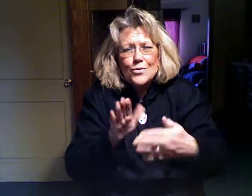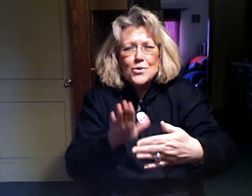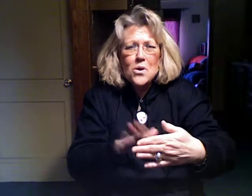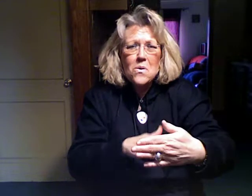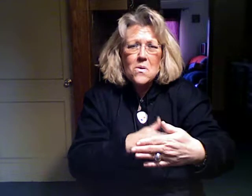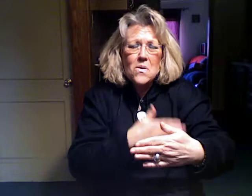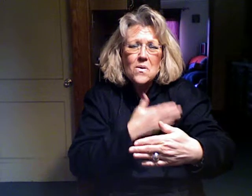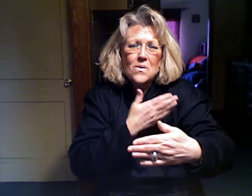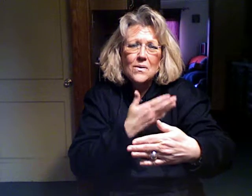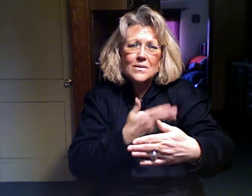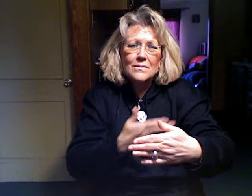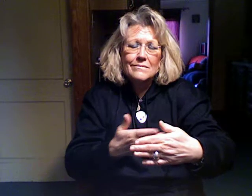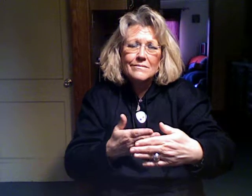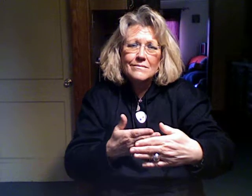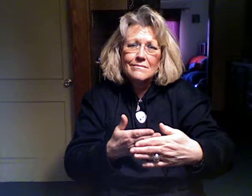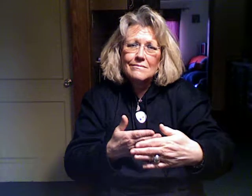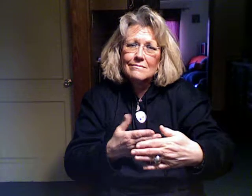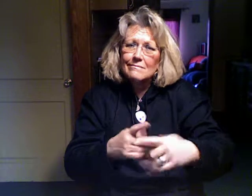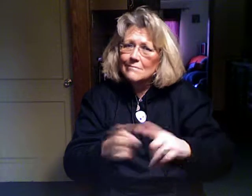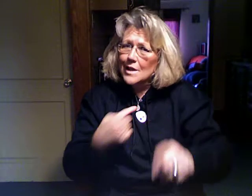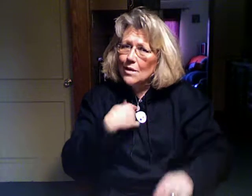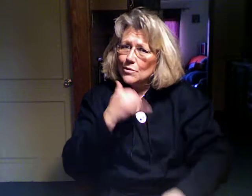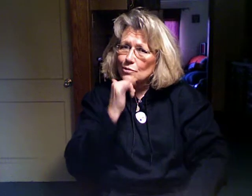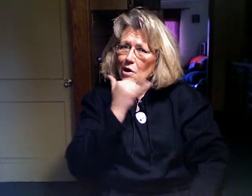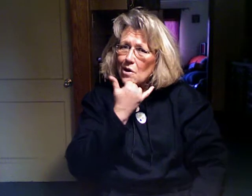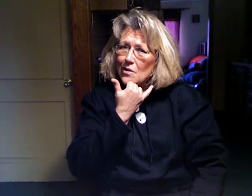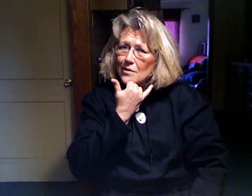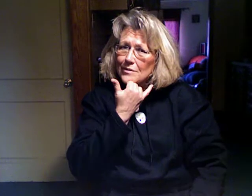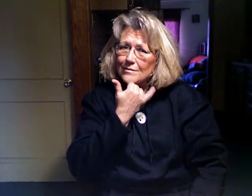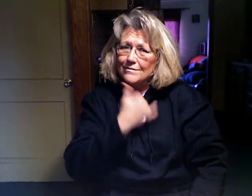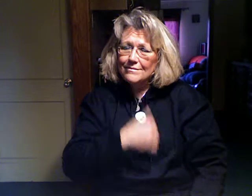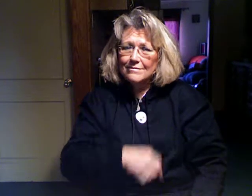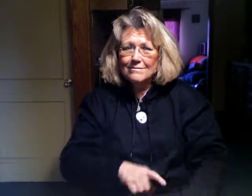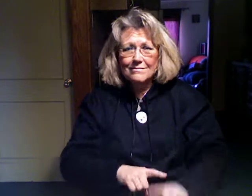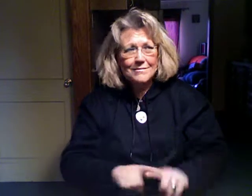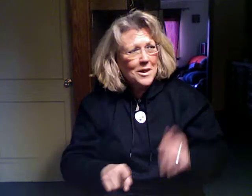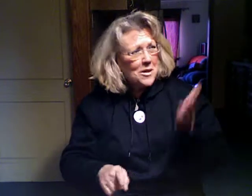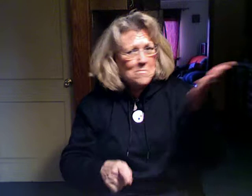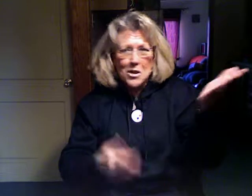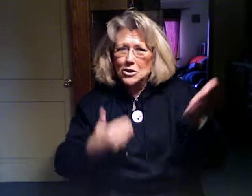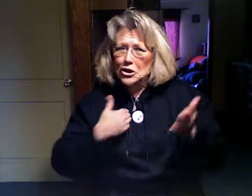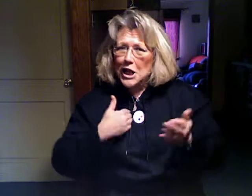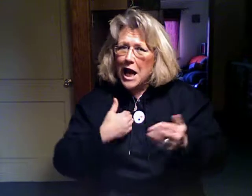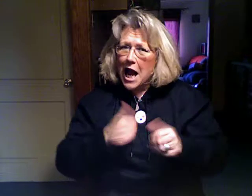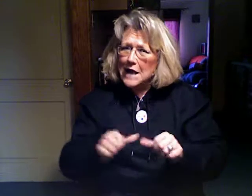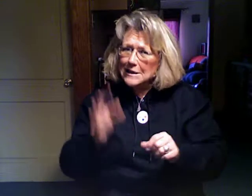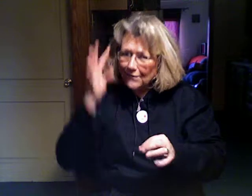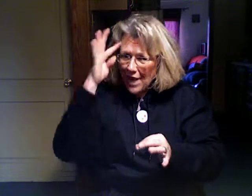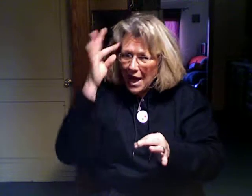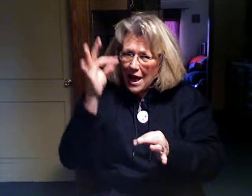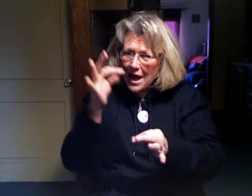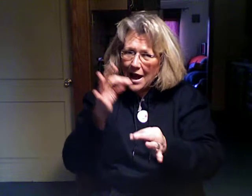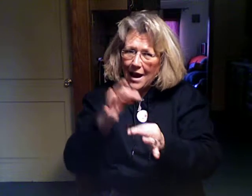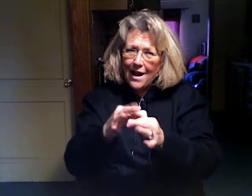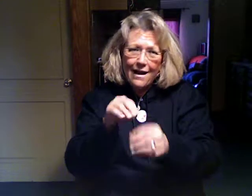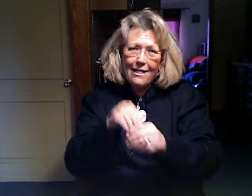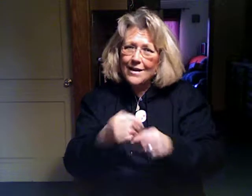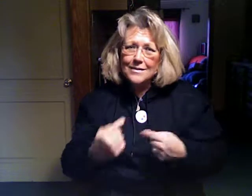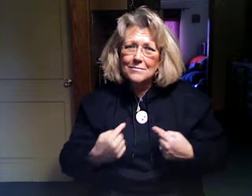songs I have drawn But she has left me